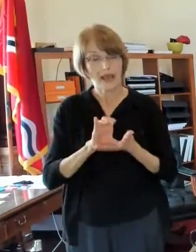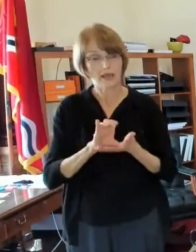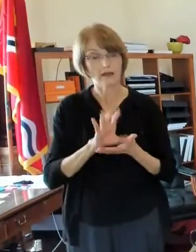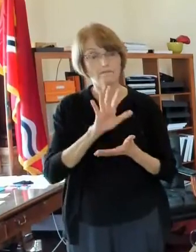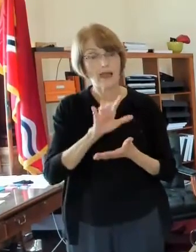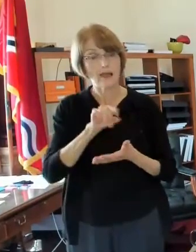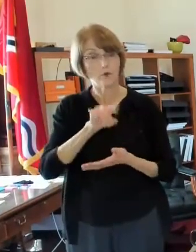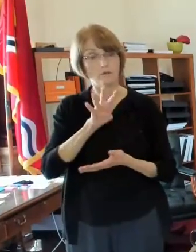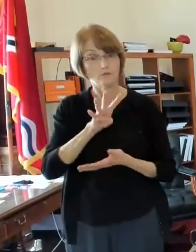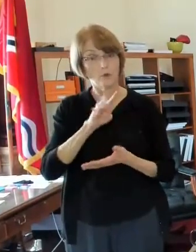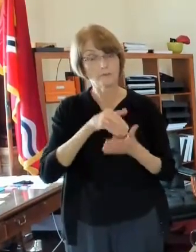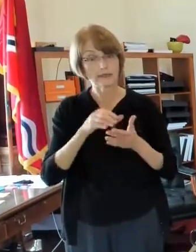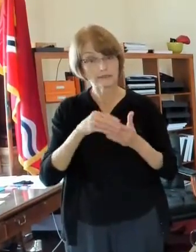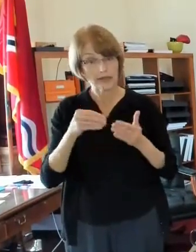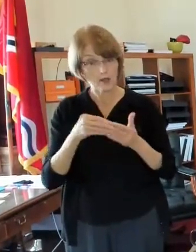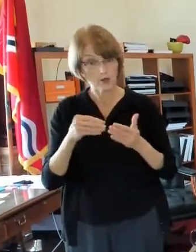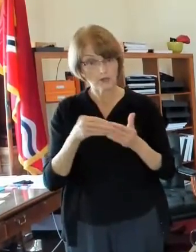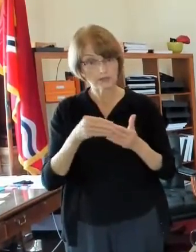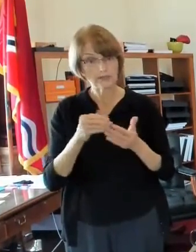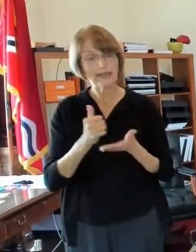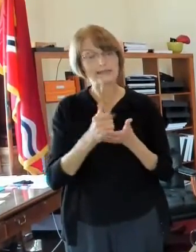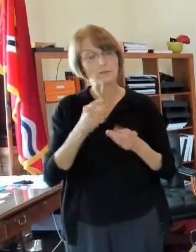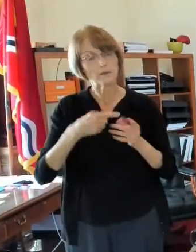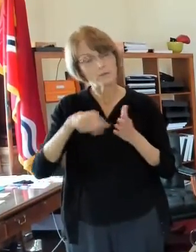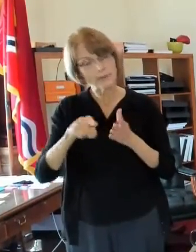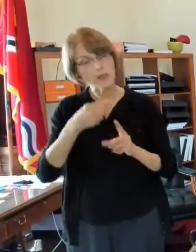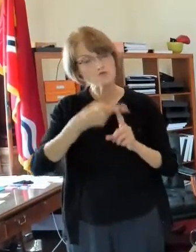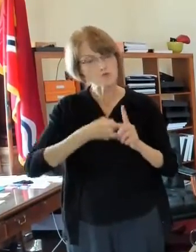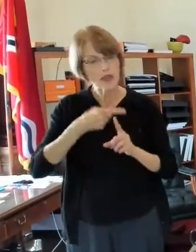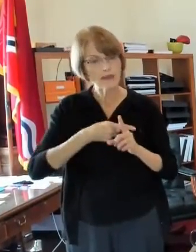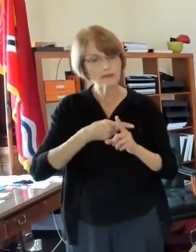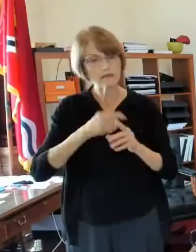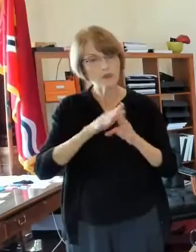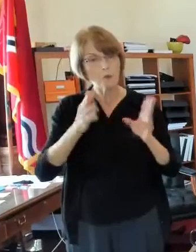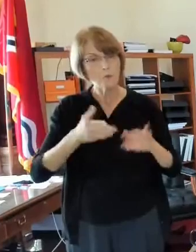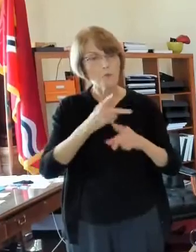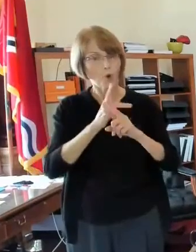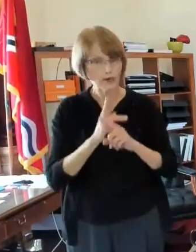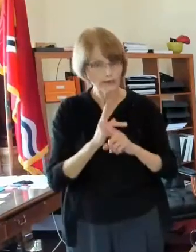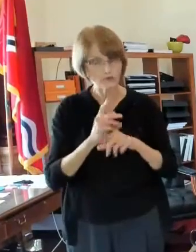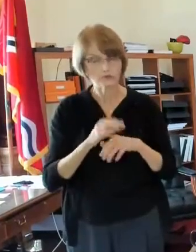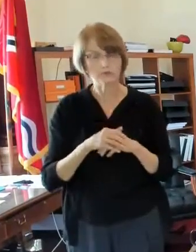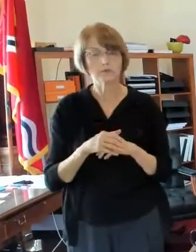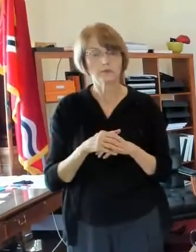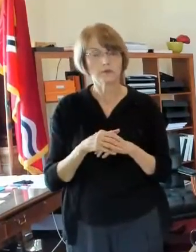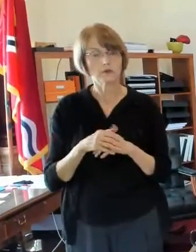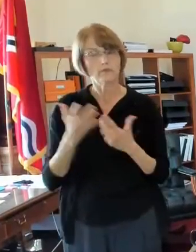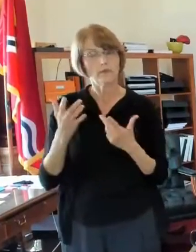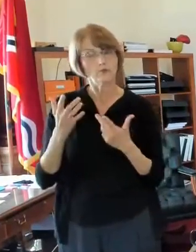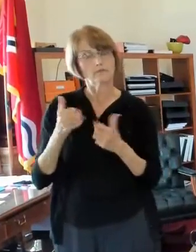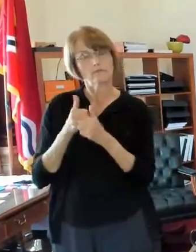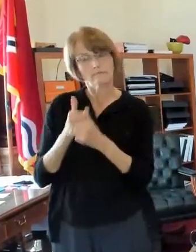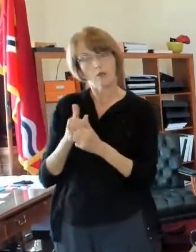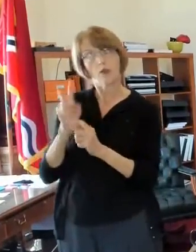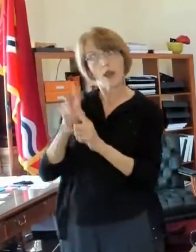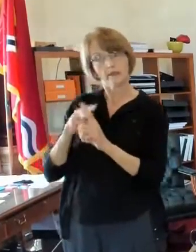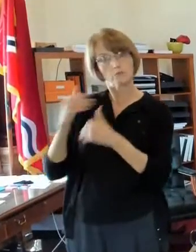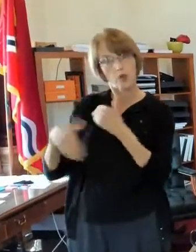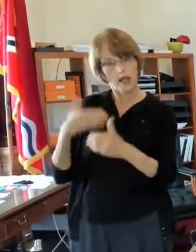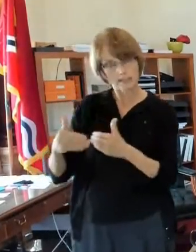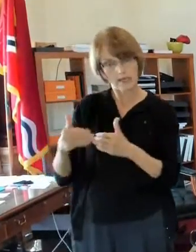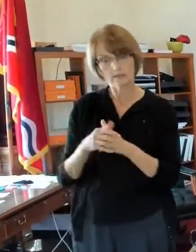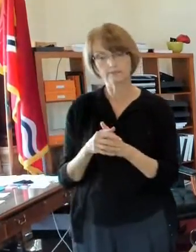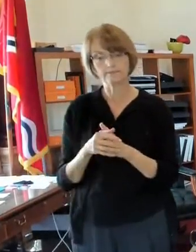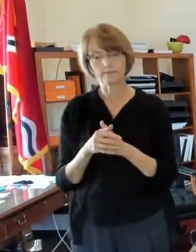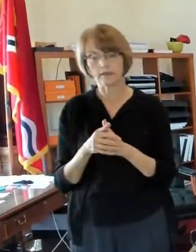million dollars to go into rental and mortgage assistance and we have a process by which people can apply for that and we give